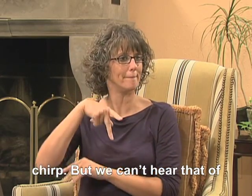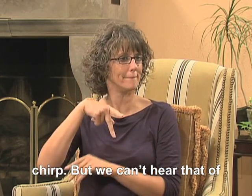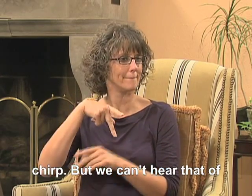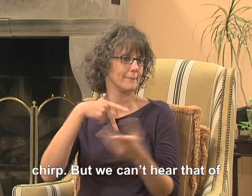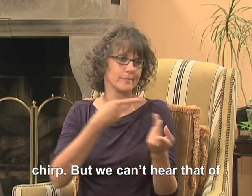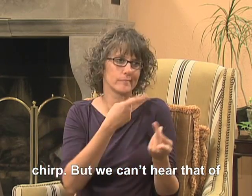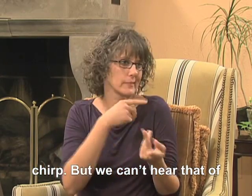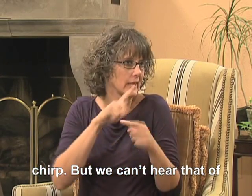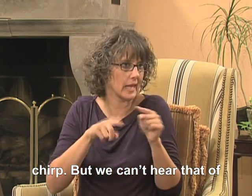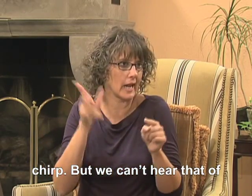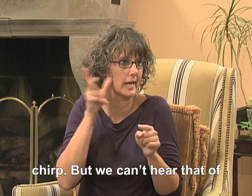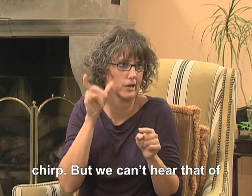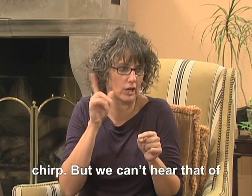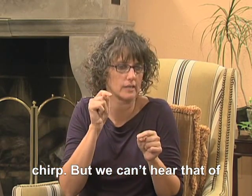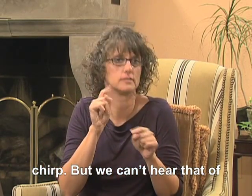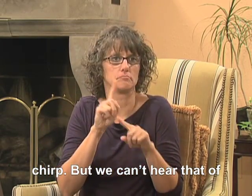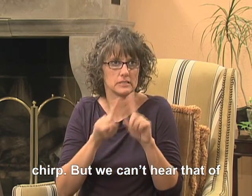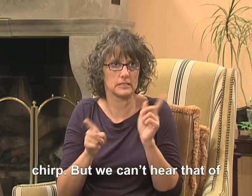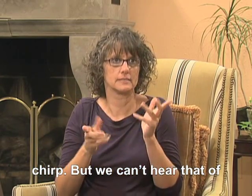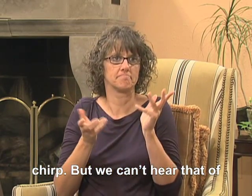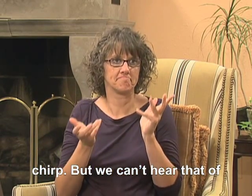But we can't hear that, of course.